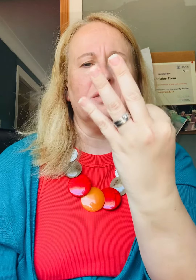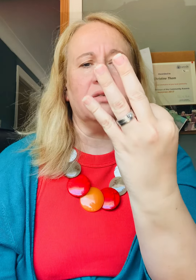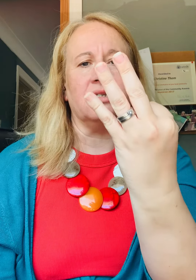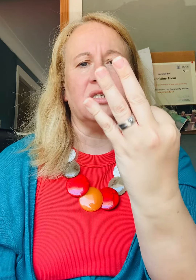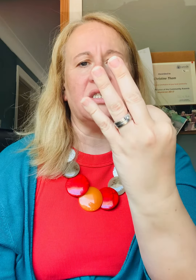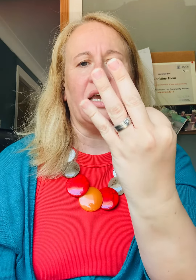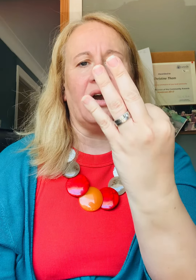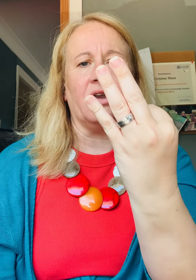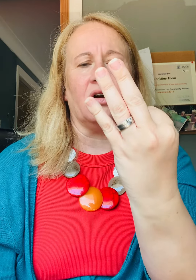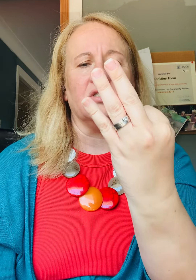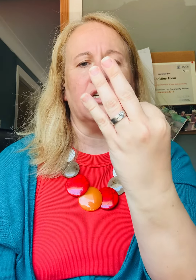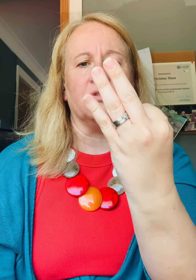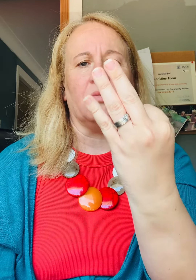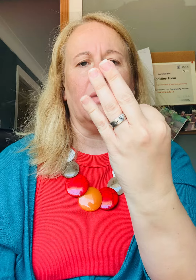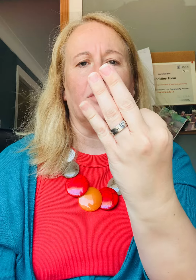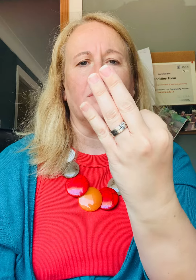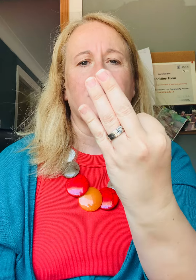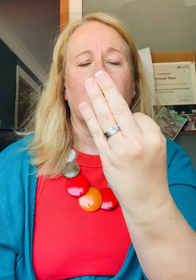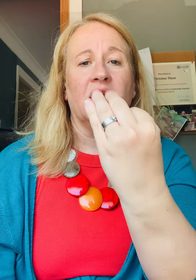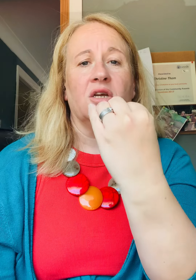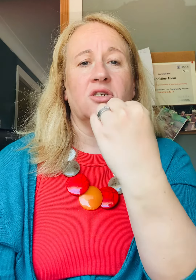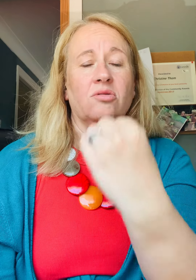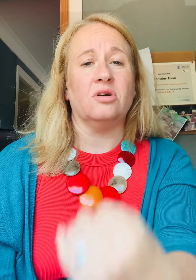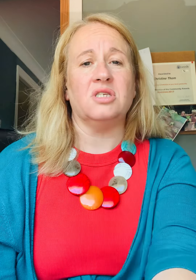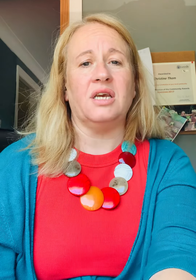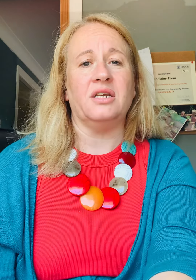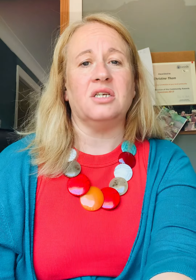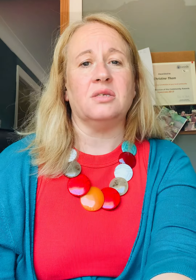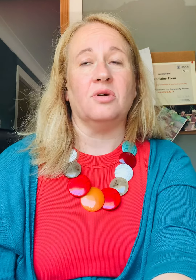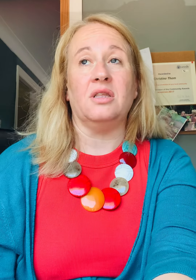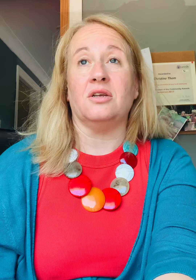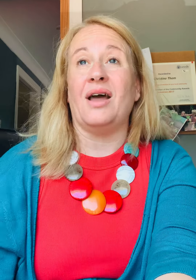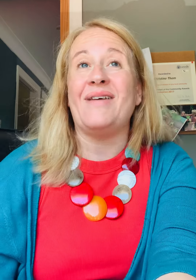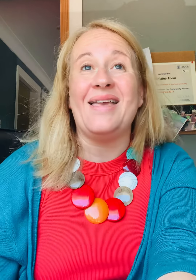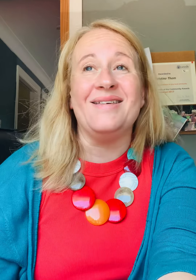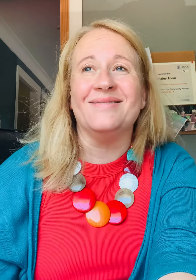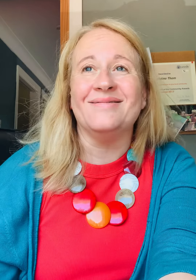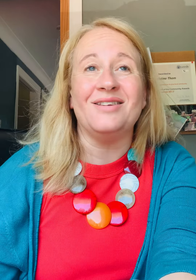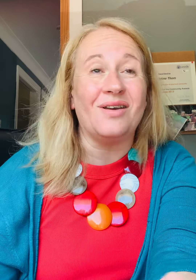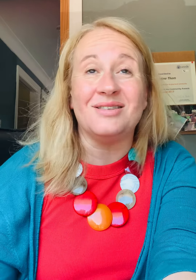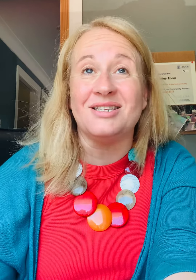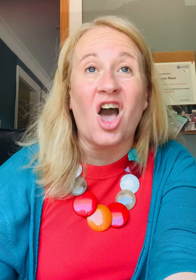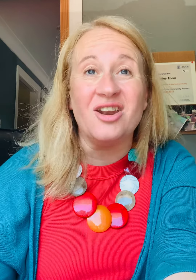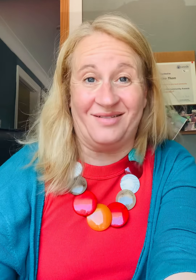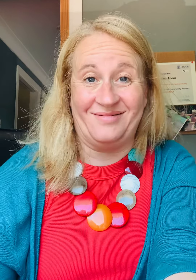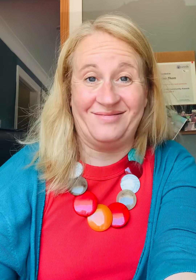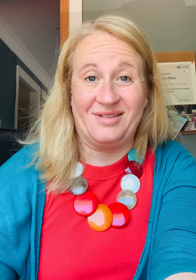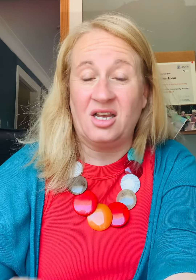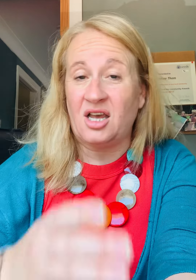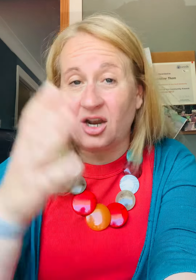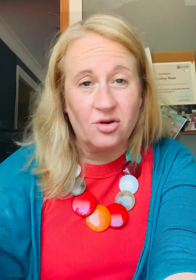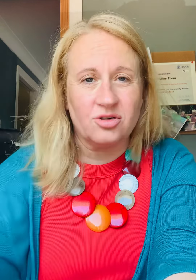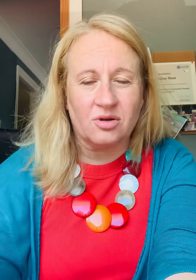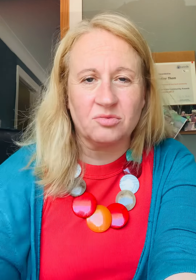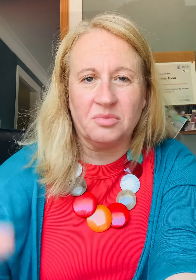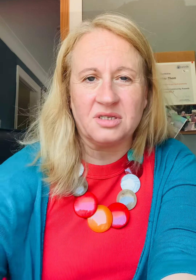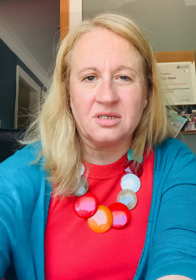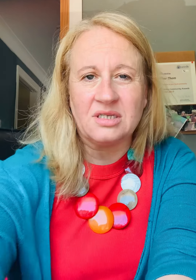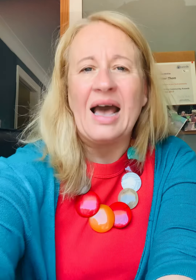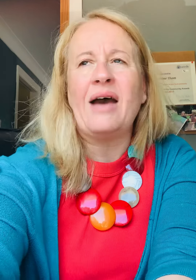to say I can't turn up to my appointments. Don't cost the NHS money. They don't have any. There's none. And nor do our small businesses. Have